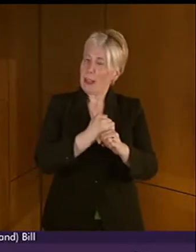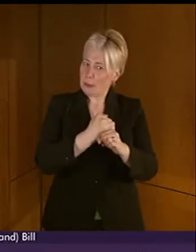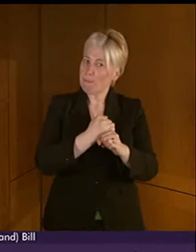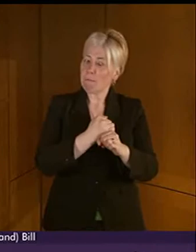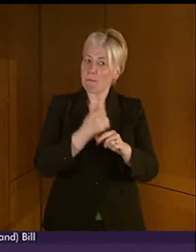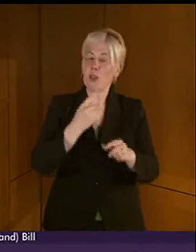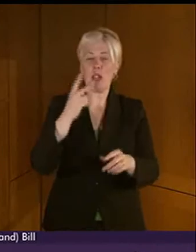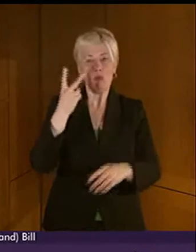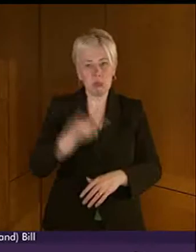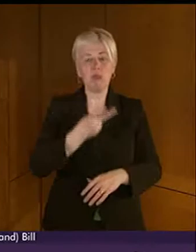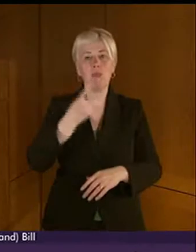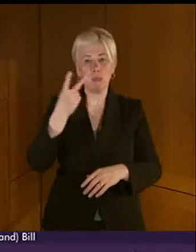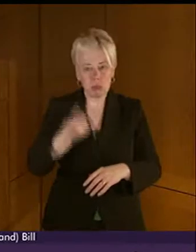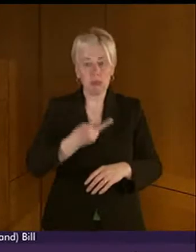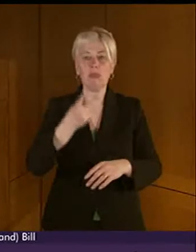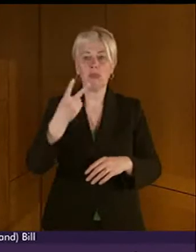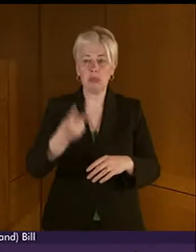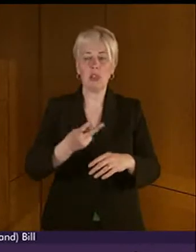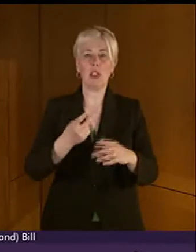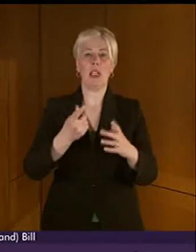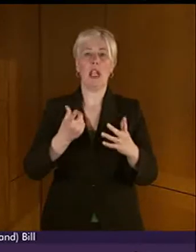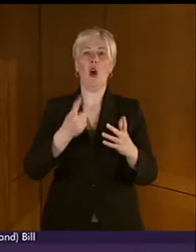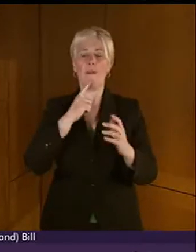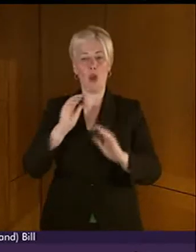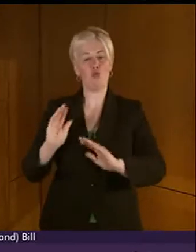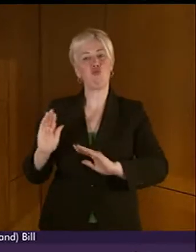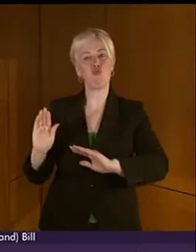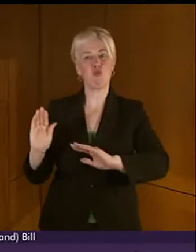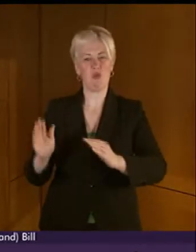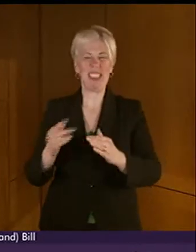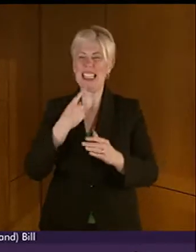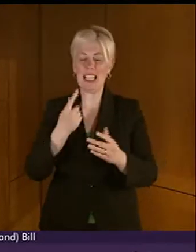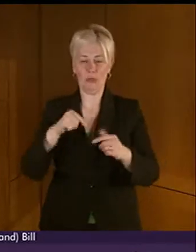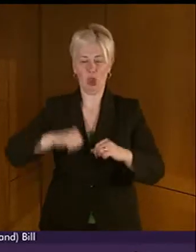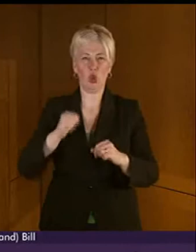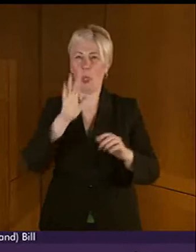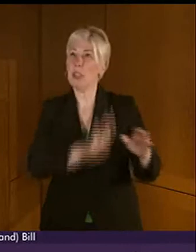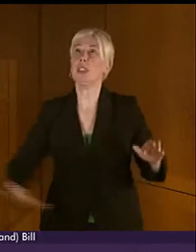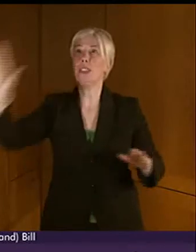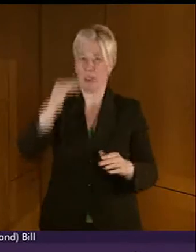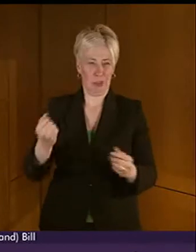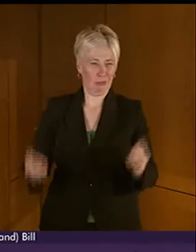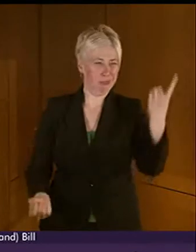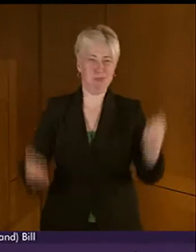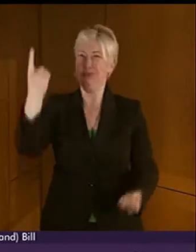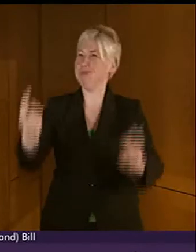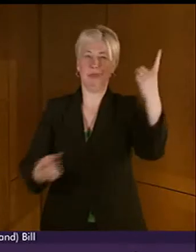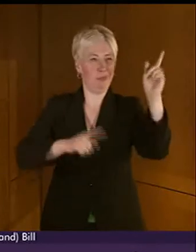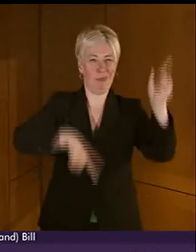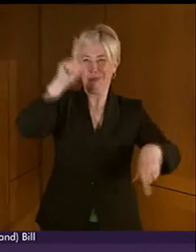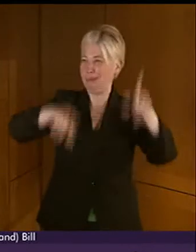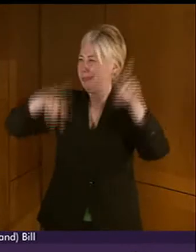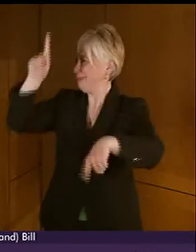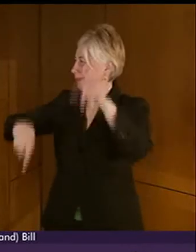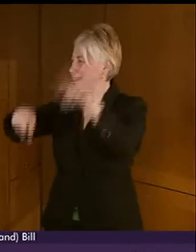often mentioned the different levels of provision throughout Scotland, and it has been referred to as postcode